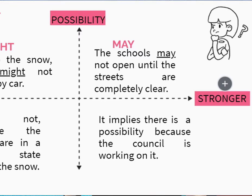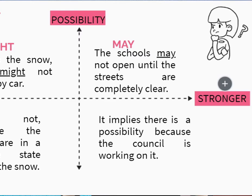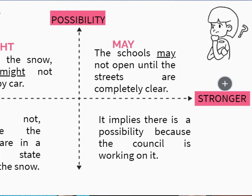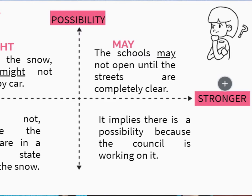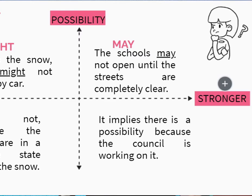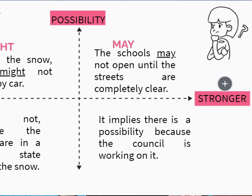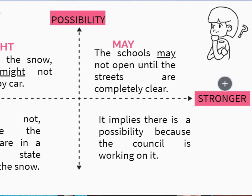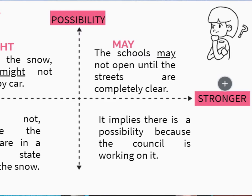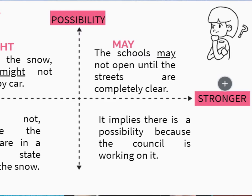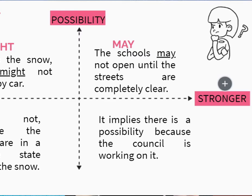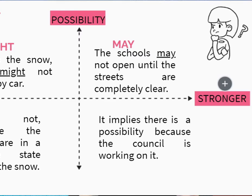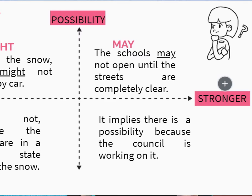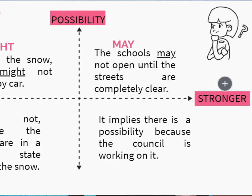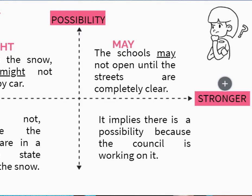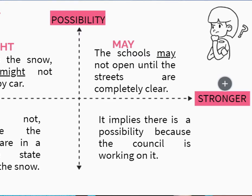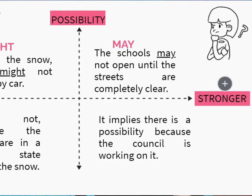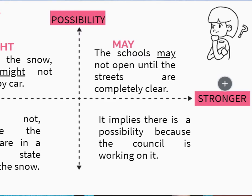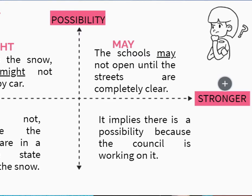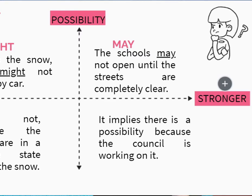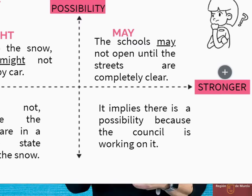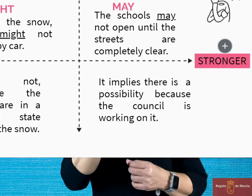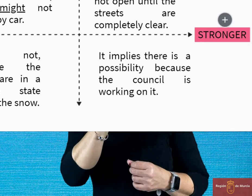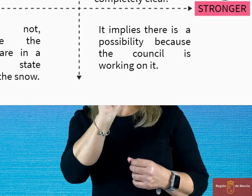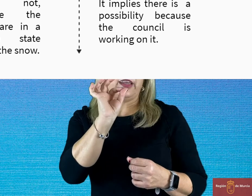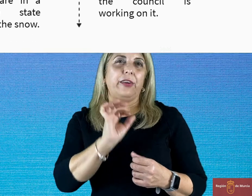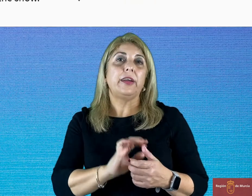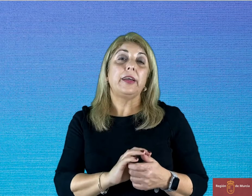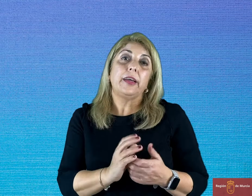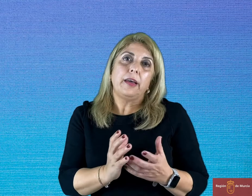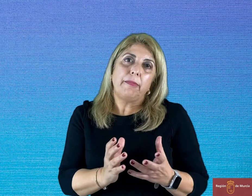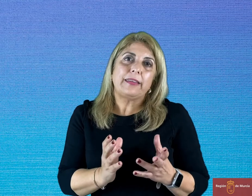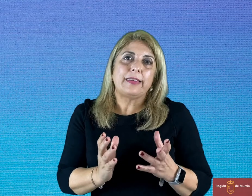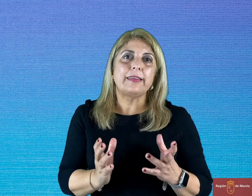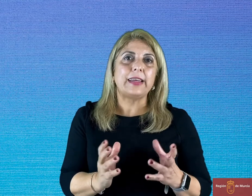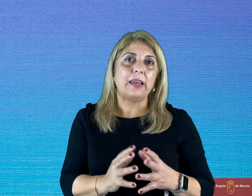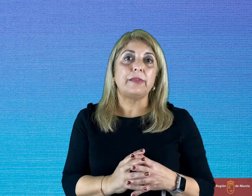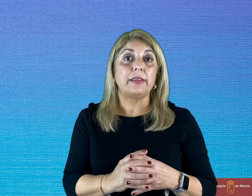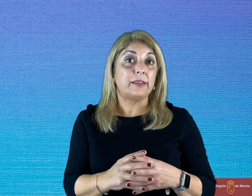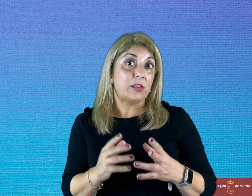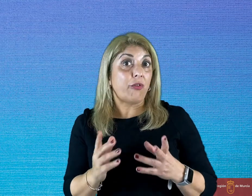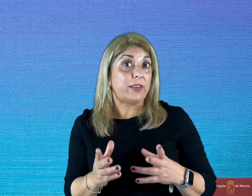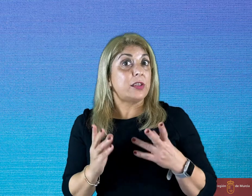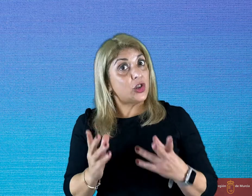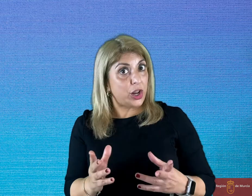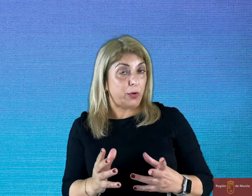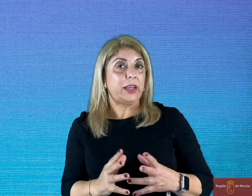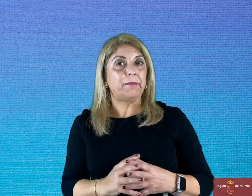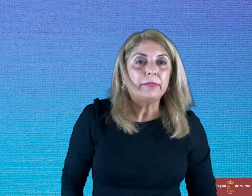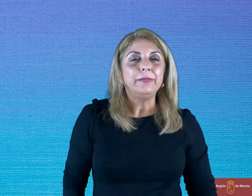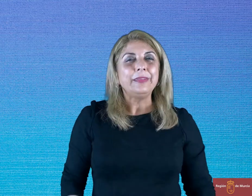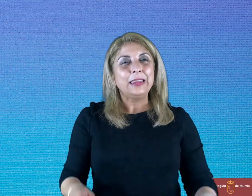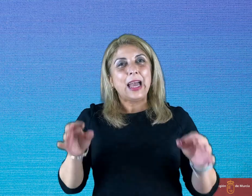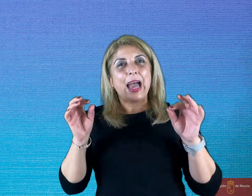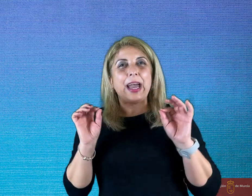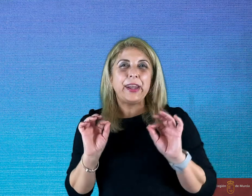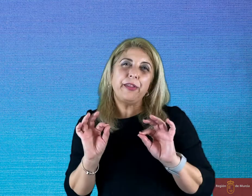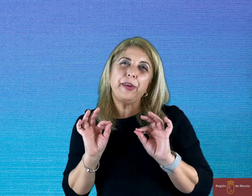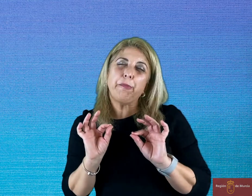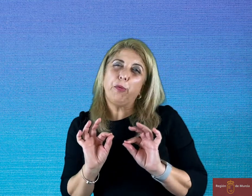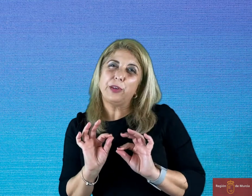able to open. So it's just a slight difference there, but sometimes it's interesting to know it. Another important